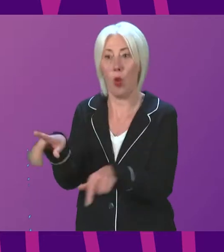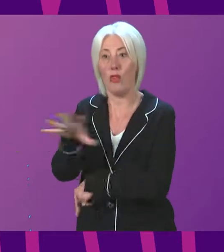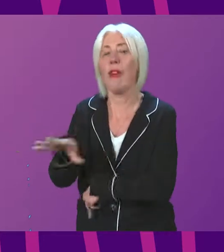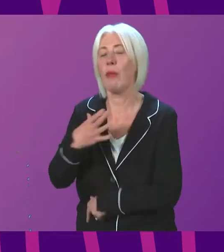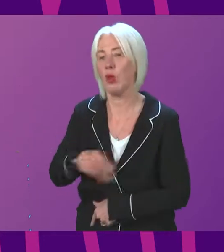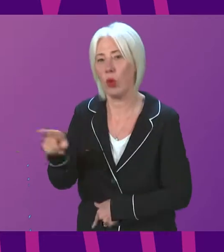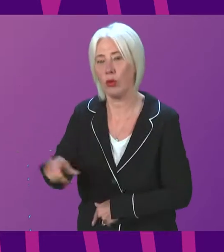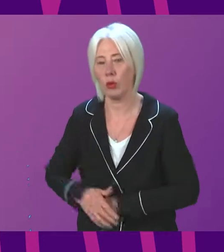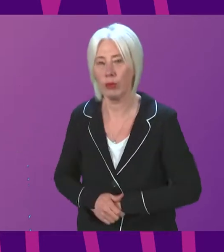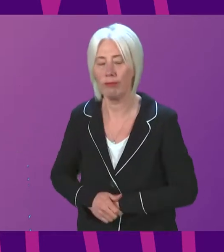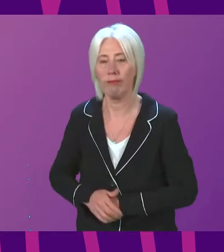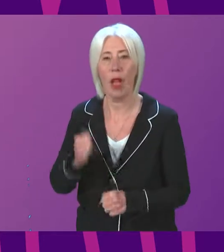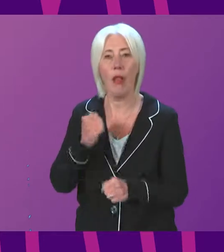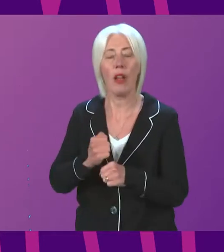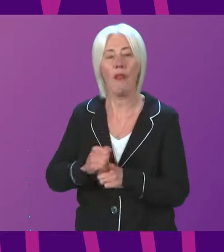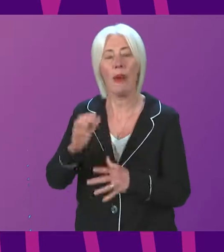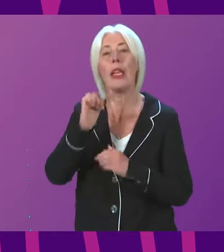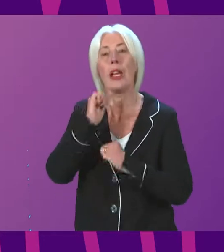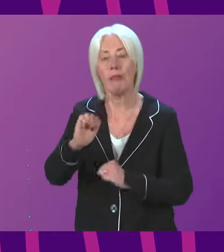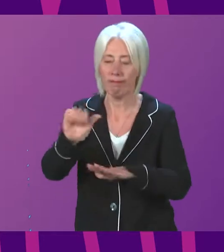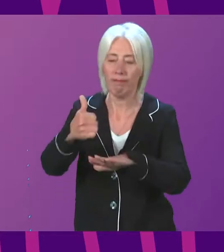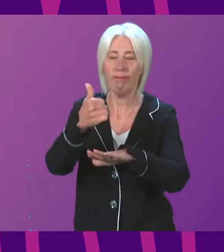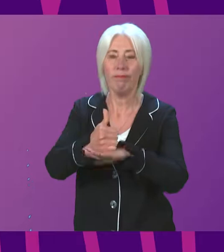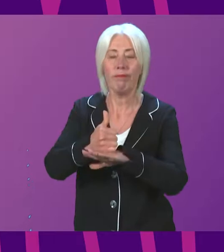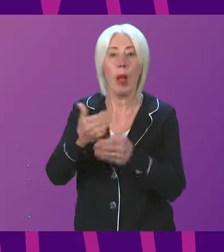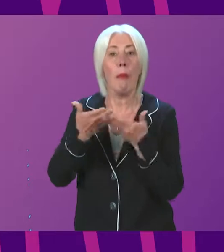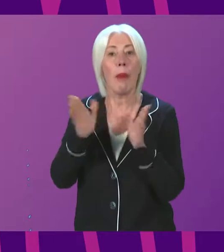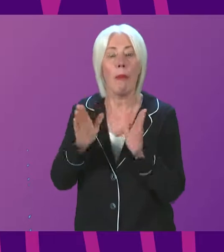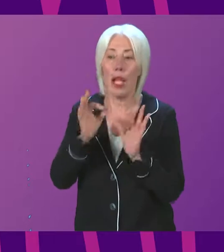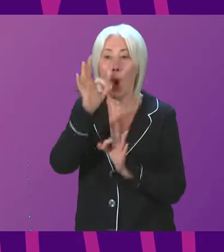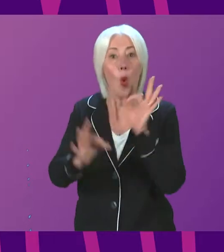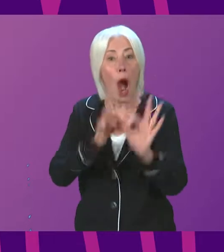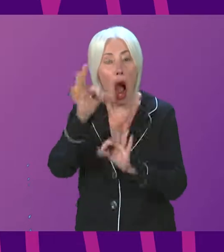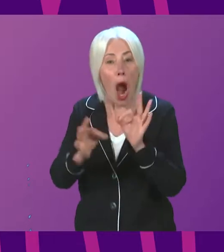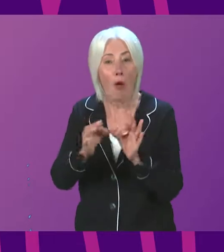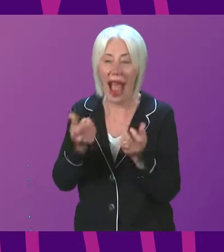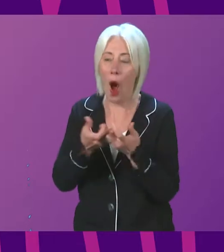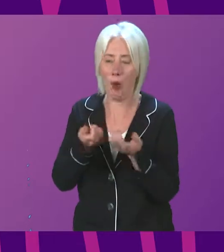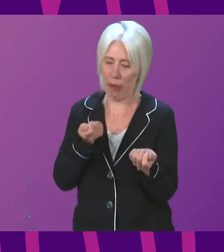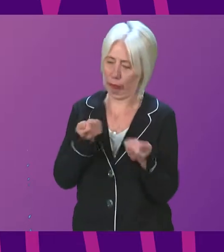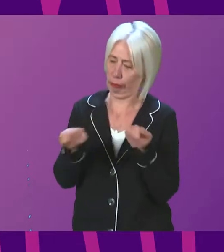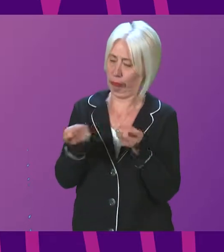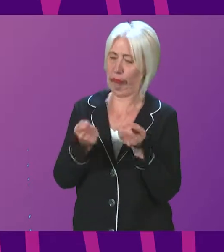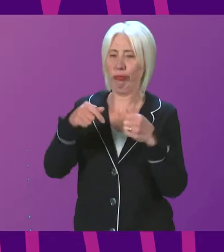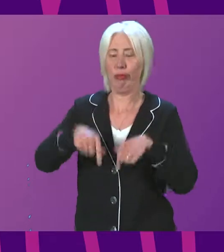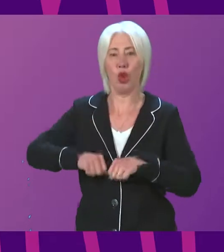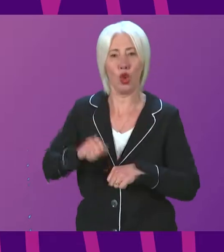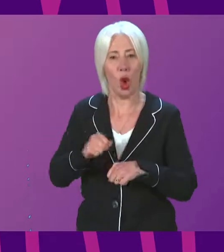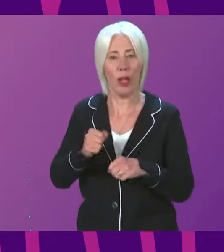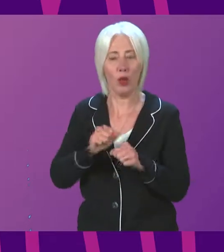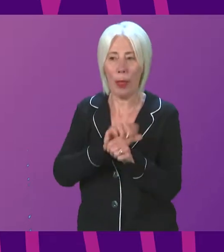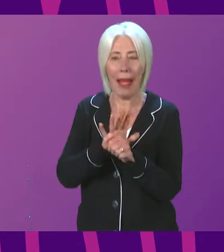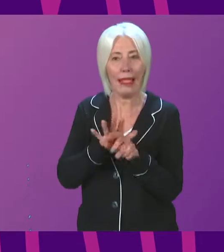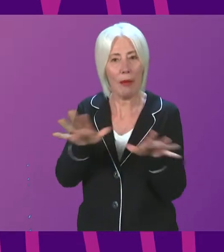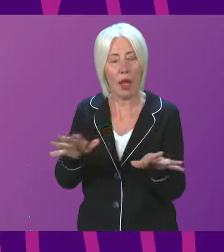This Government set out a commitment to establish a statutory public inquiry into the handling of the pandemic in Scotland in its 2021